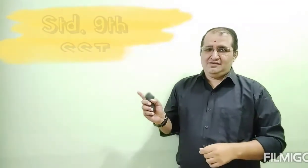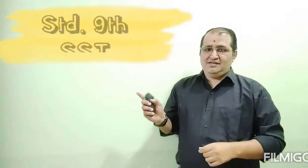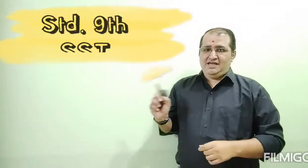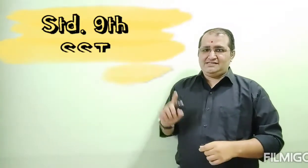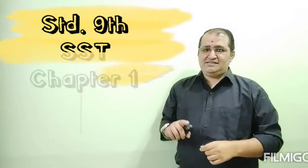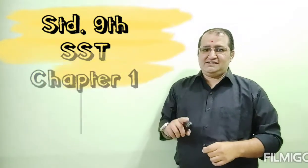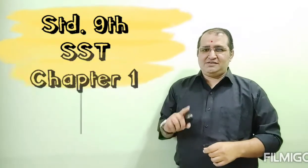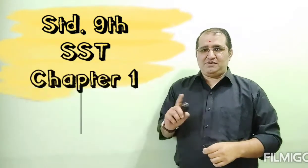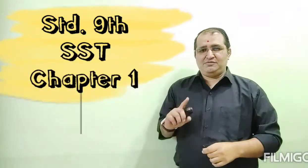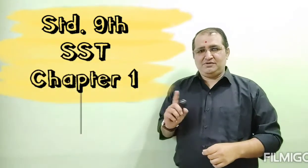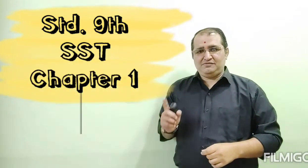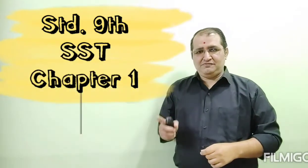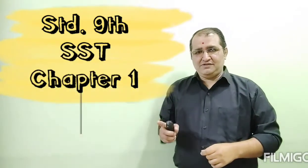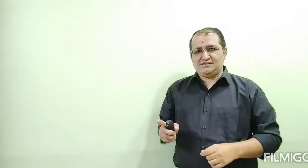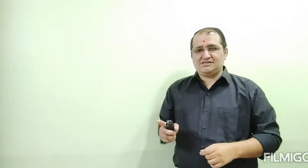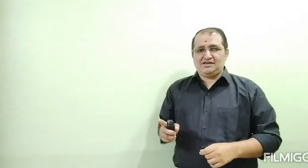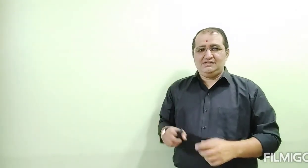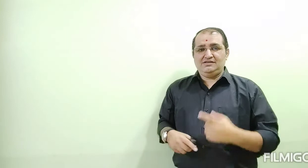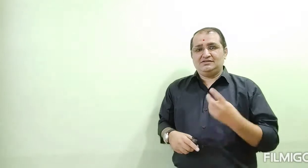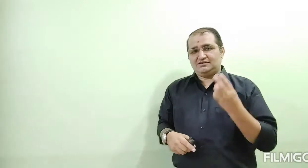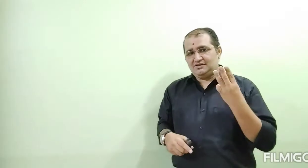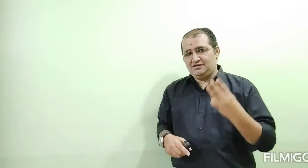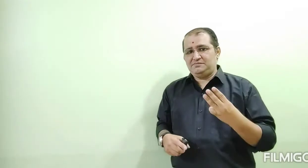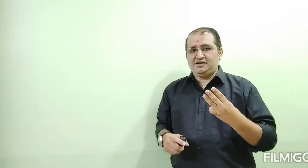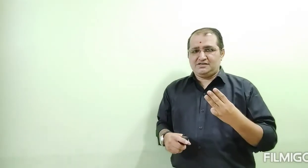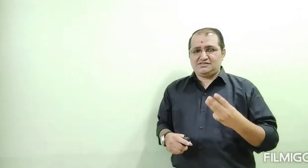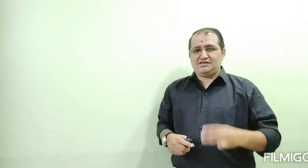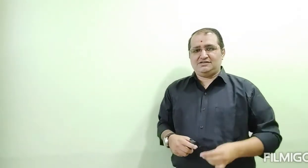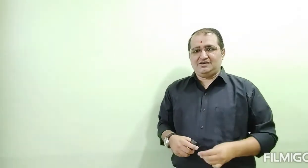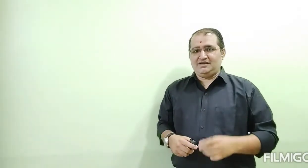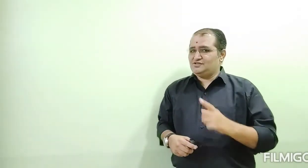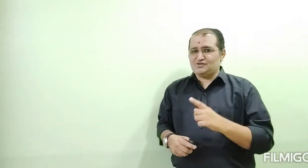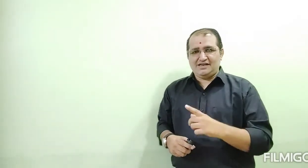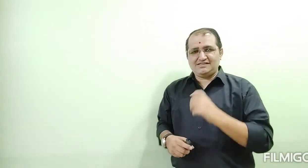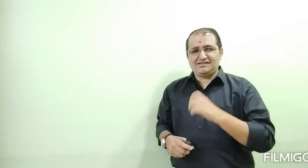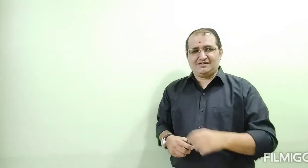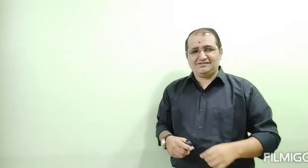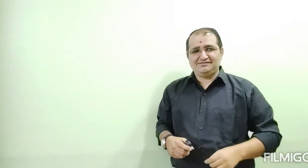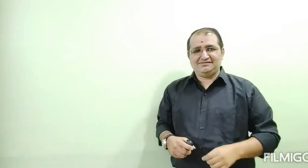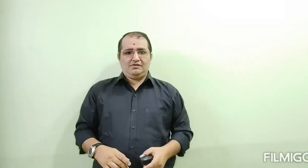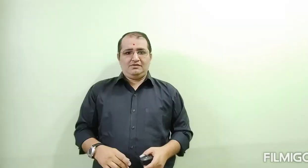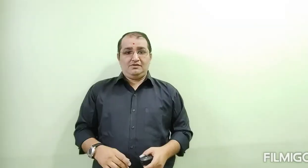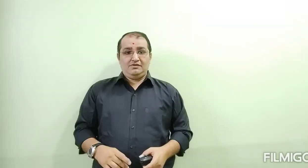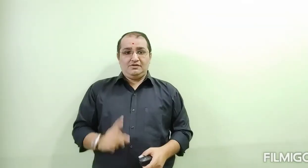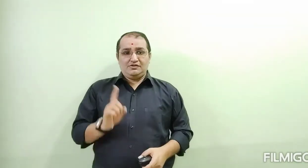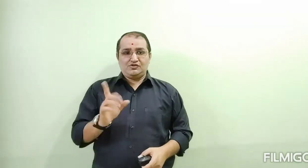SST chapter number 1st every part I will start. So let's start. So now